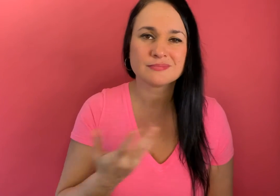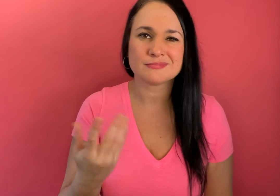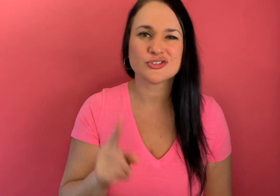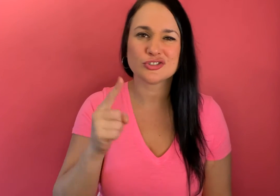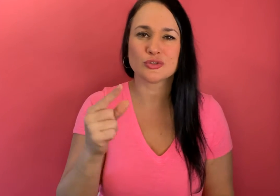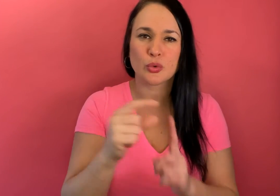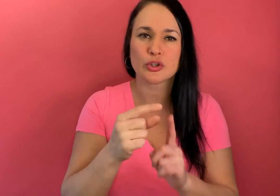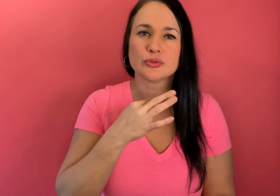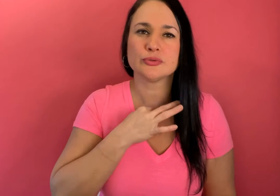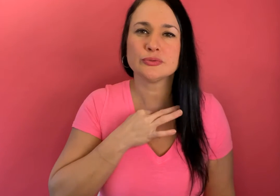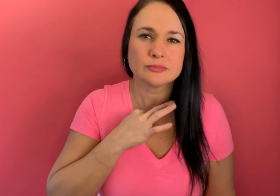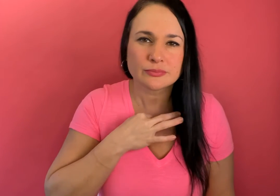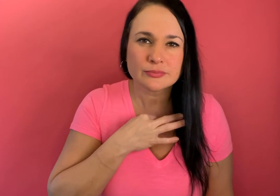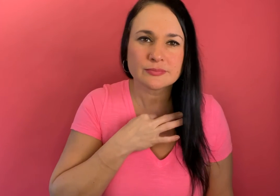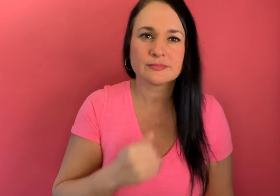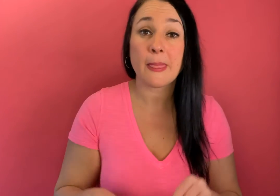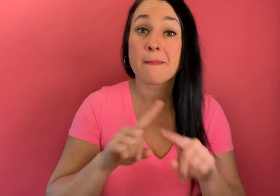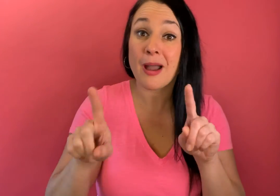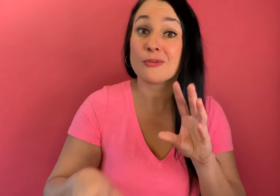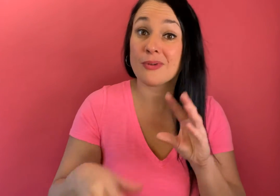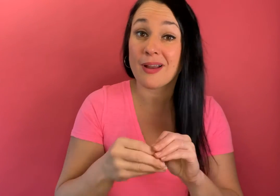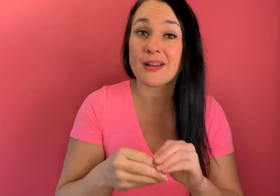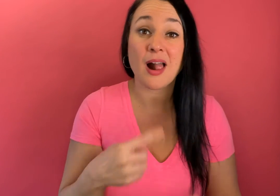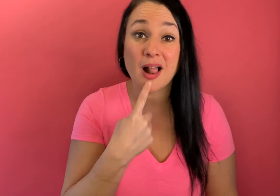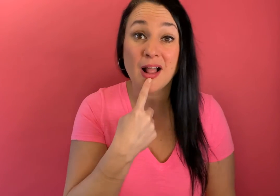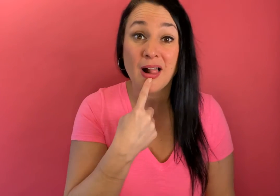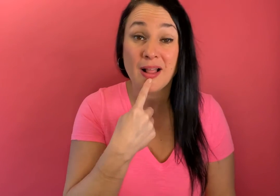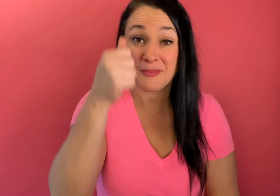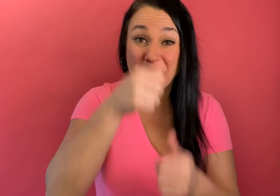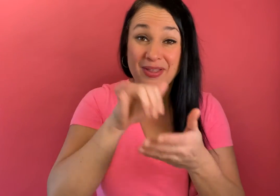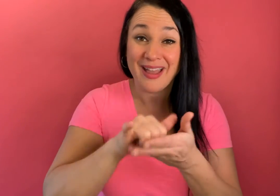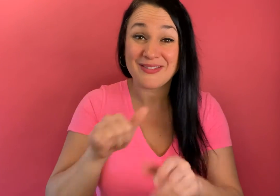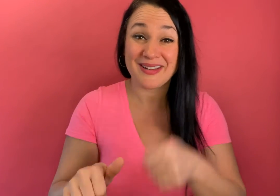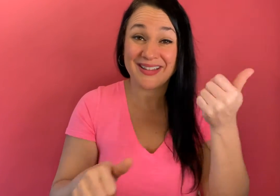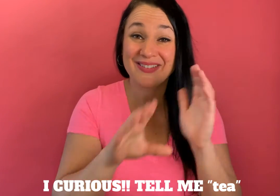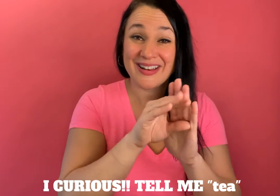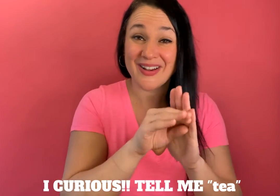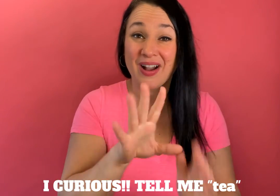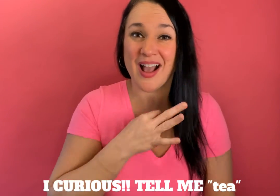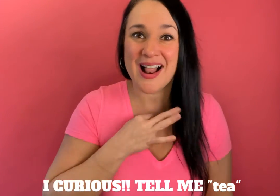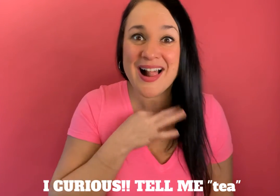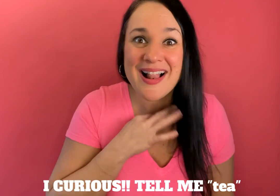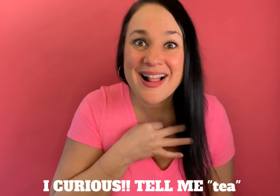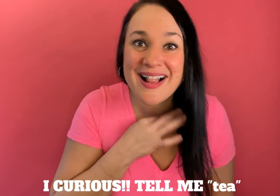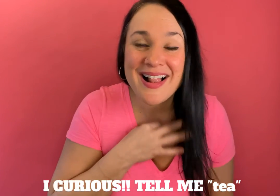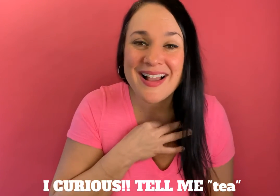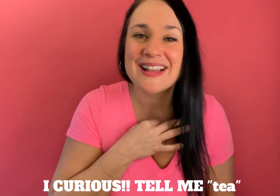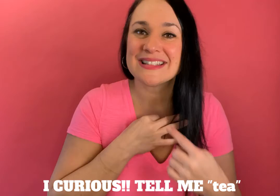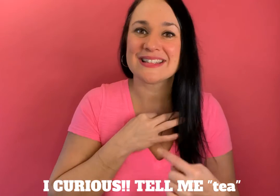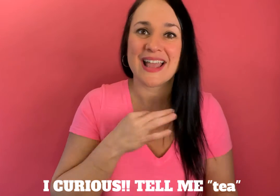um and it's just a sign it's just a word that you have but now when you add this tongue on a horizon movement like you learned in the other videos like i'm